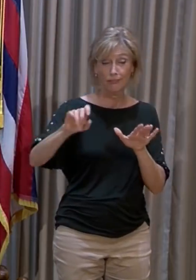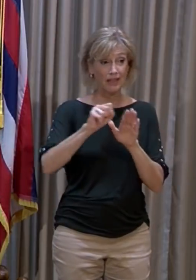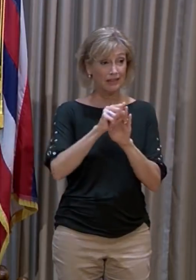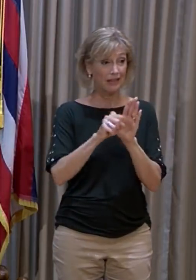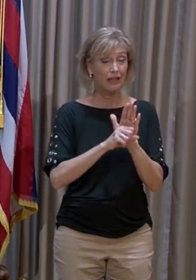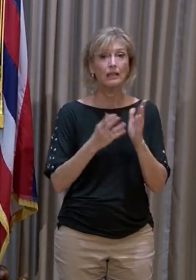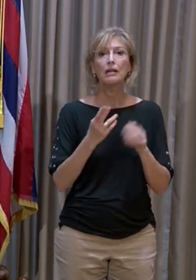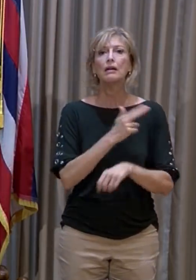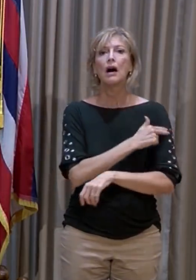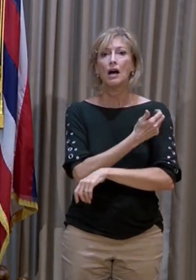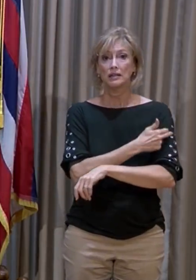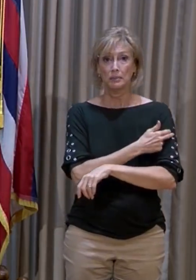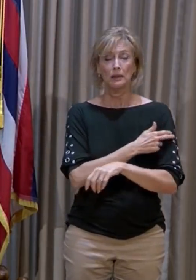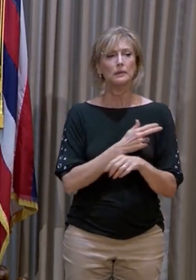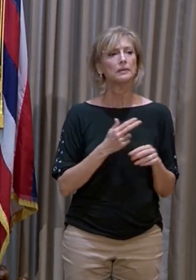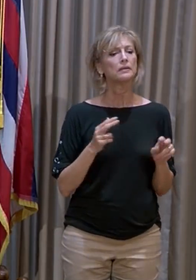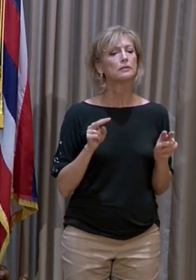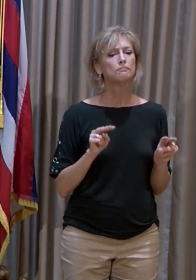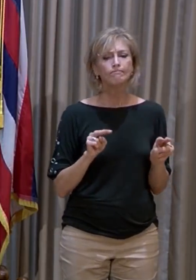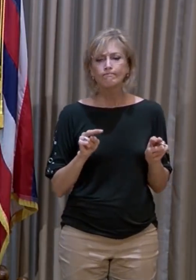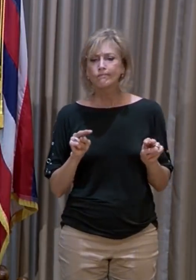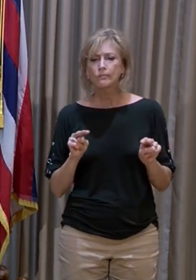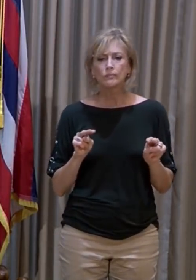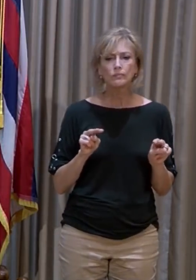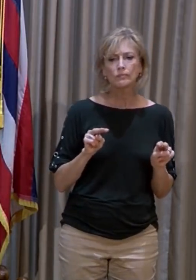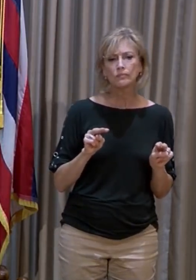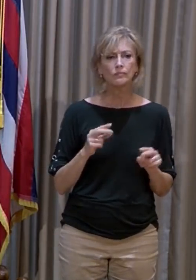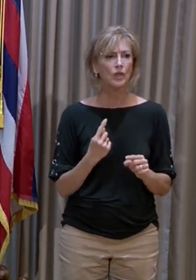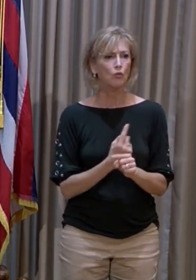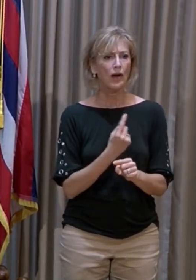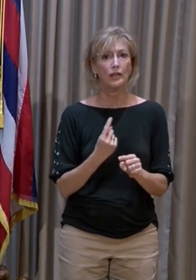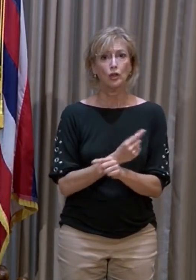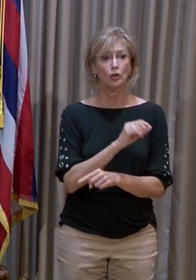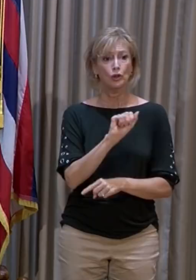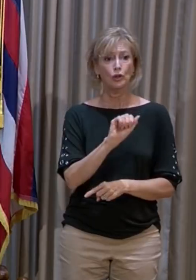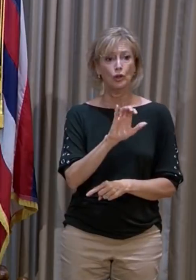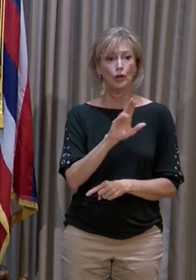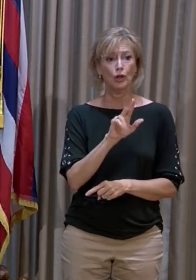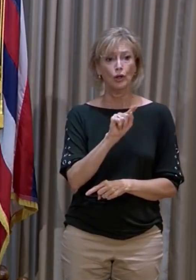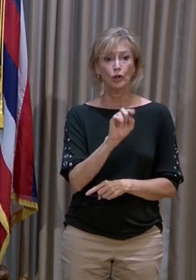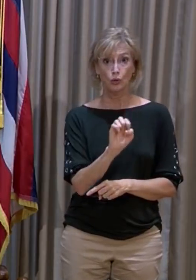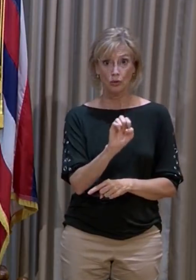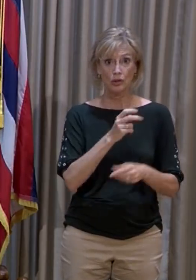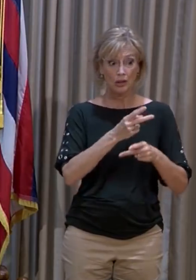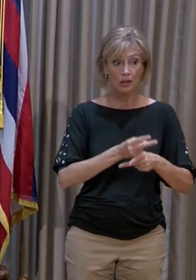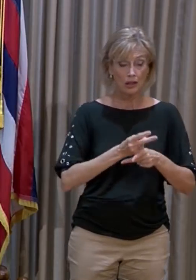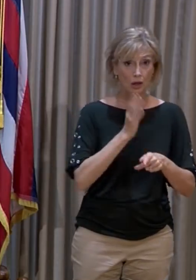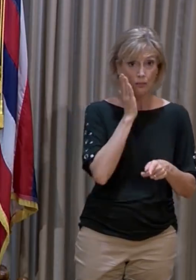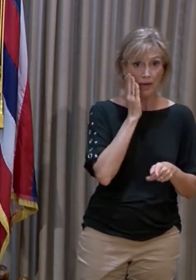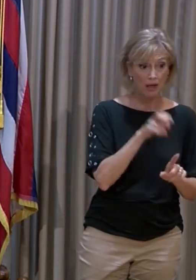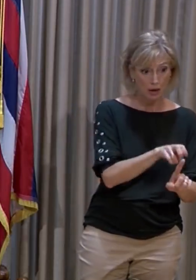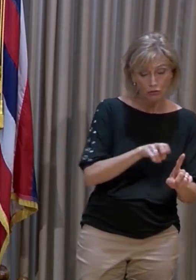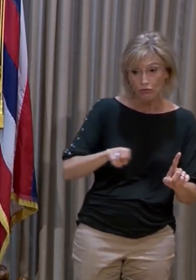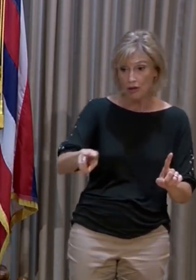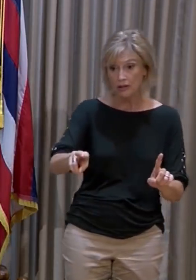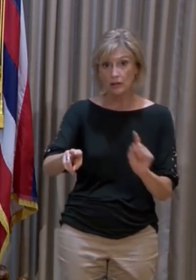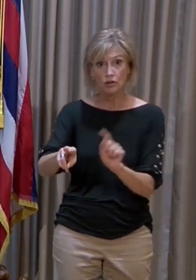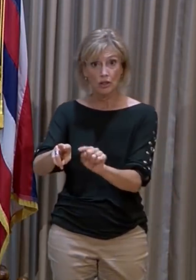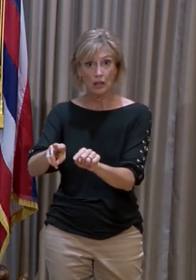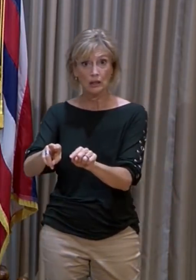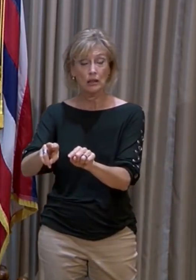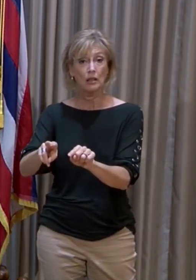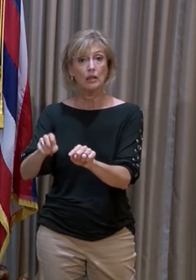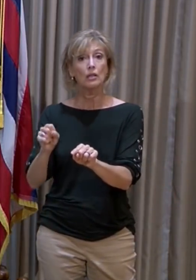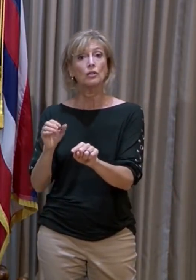is that hospitals are looking at regular acute care beds and transitioning them to be